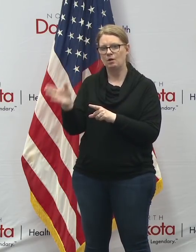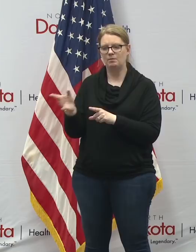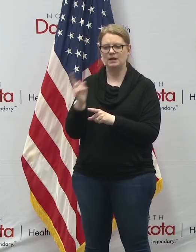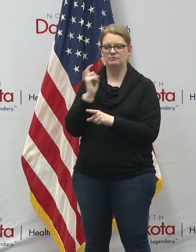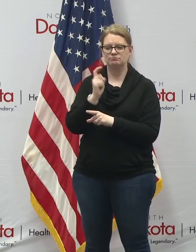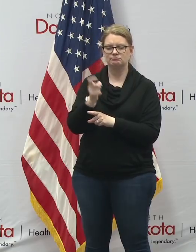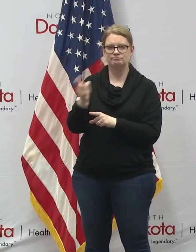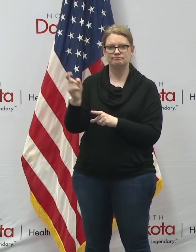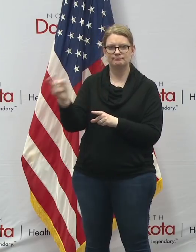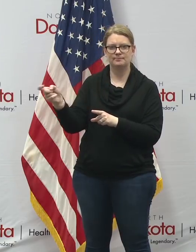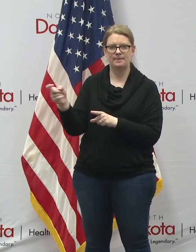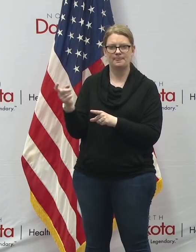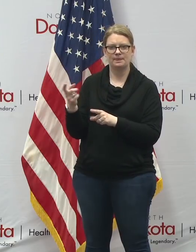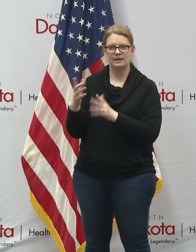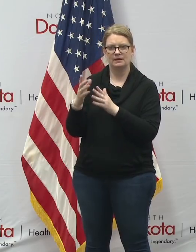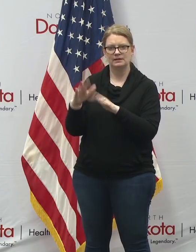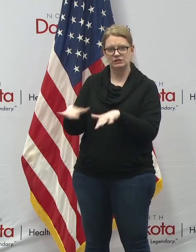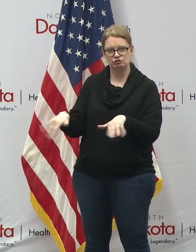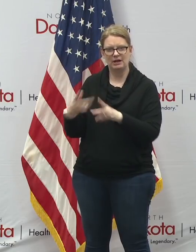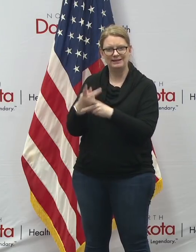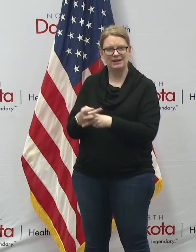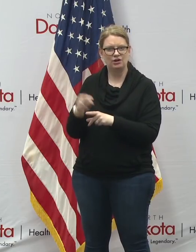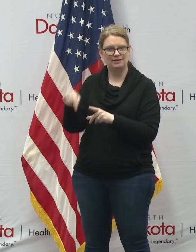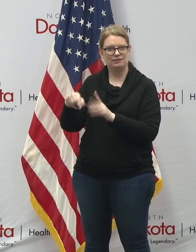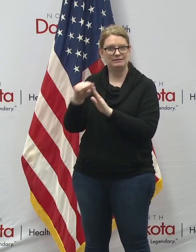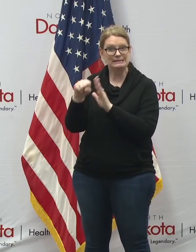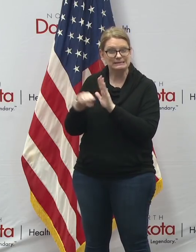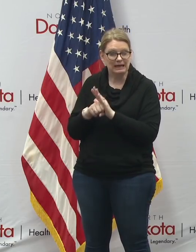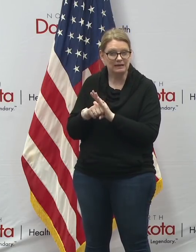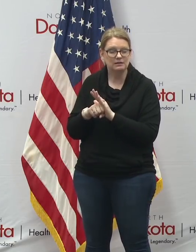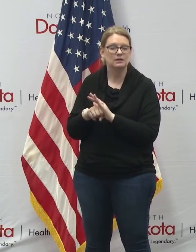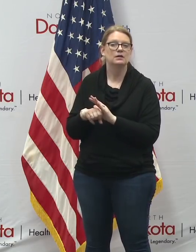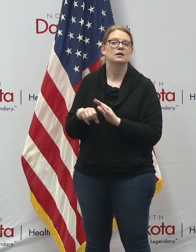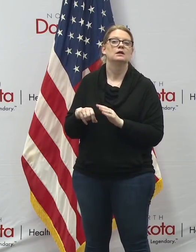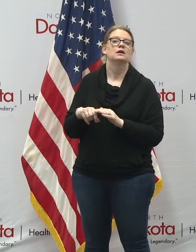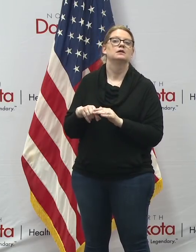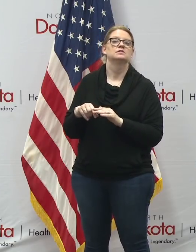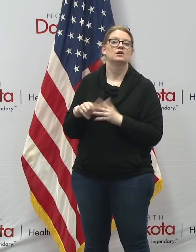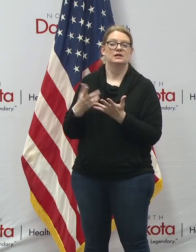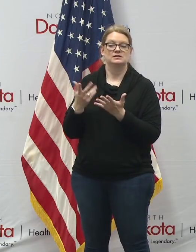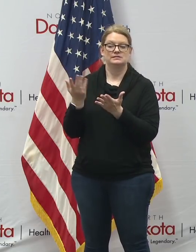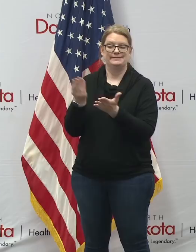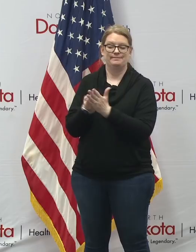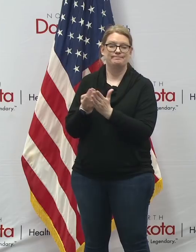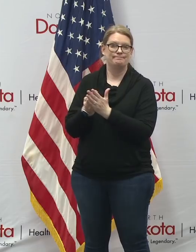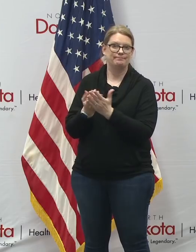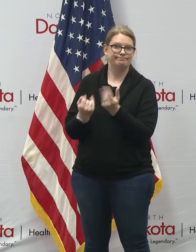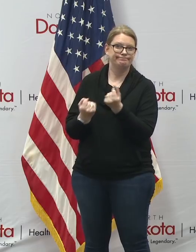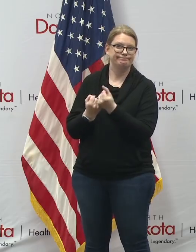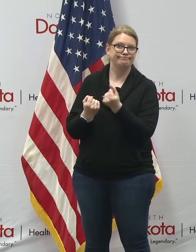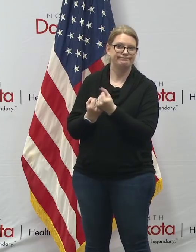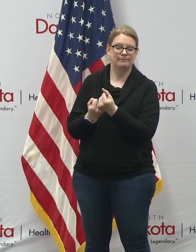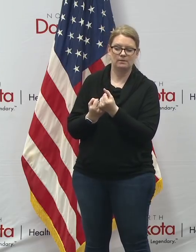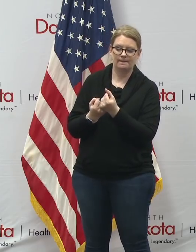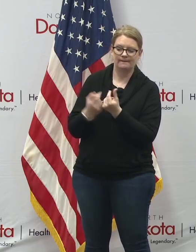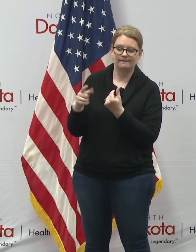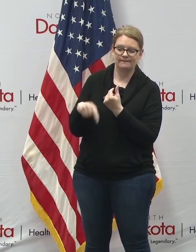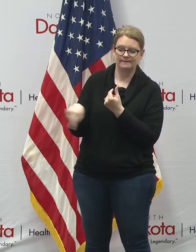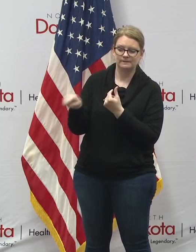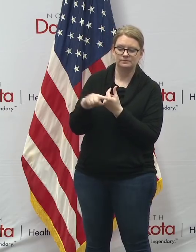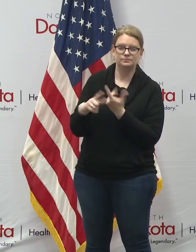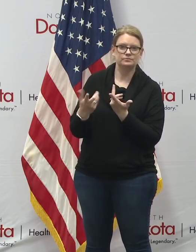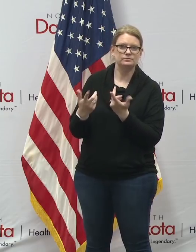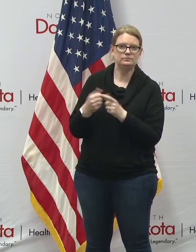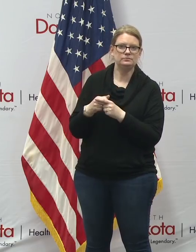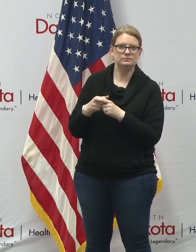towards uh child care in our state so that is a source of funding that could help support the uh the